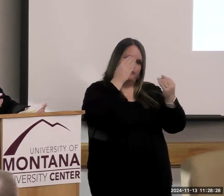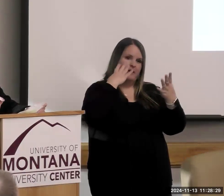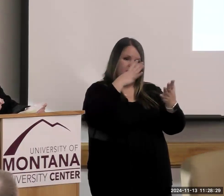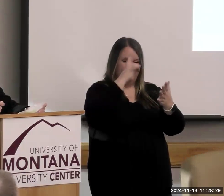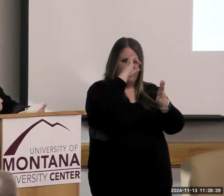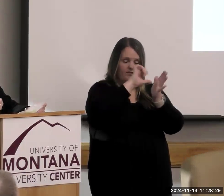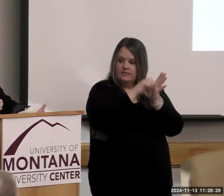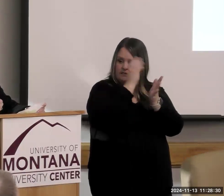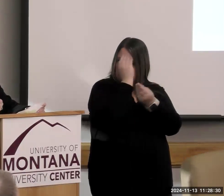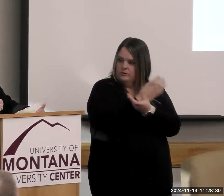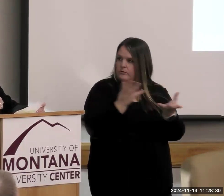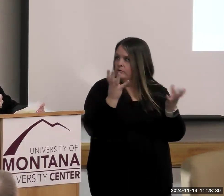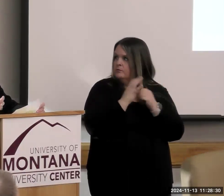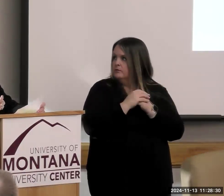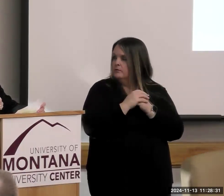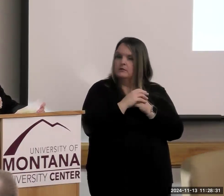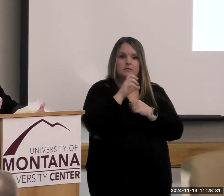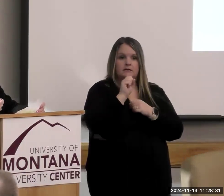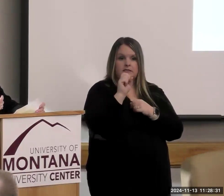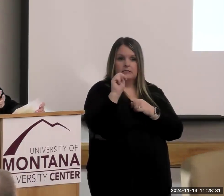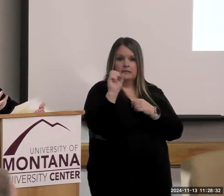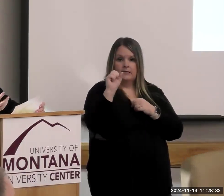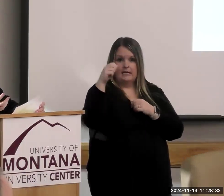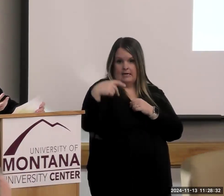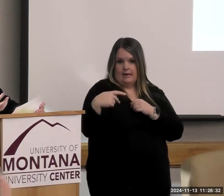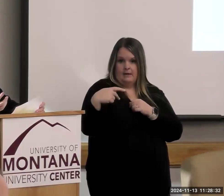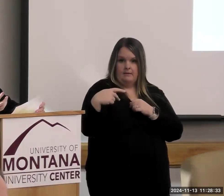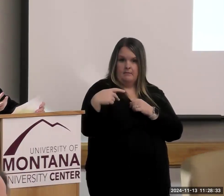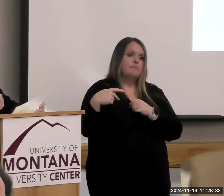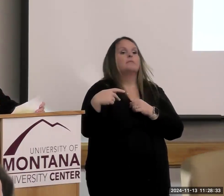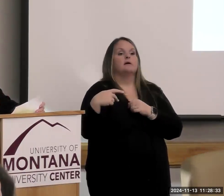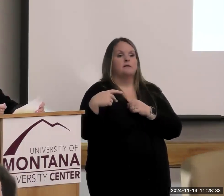point. Snap doesn't have the